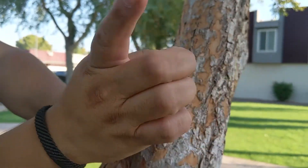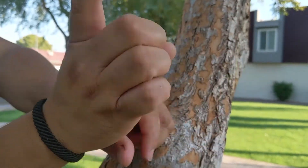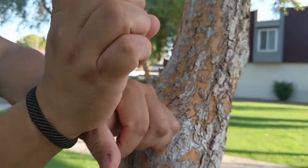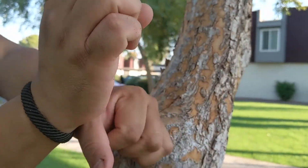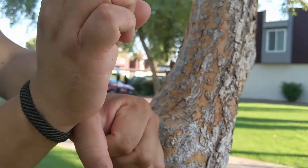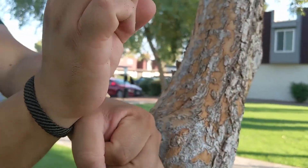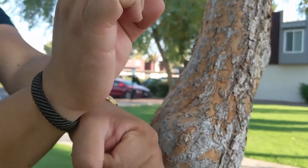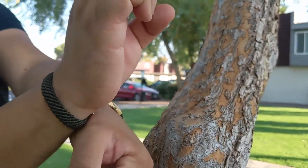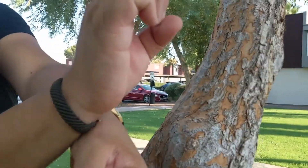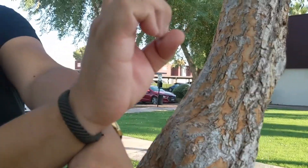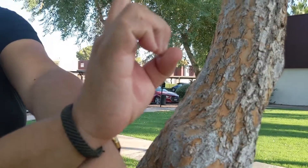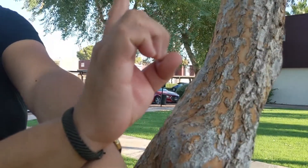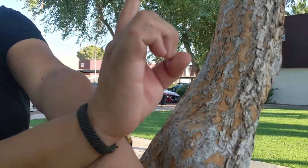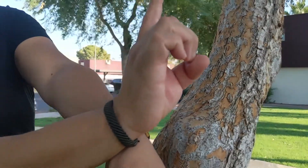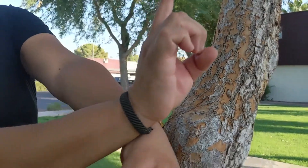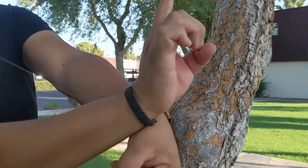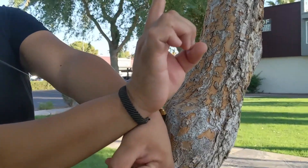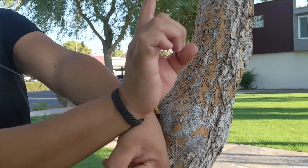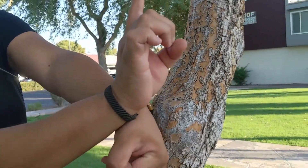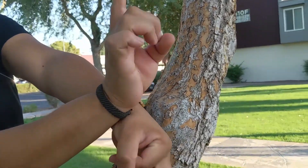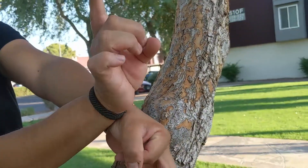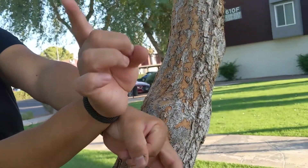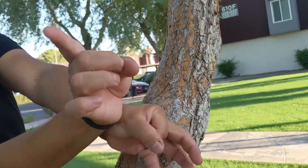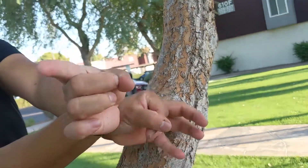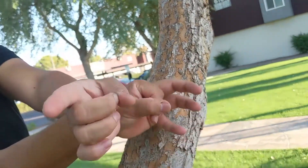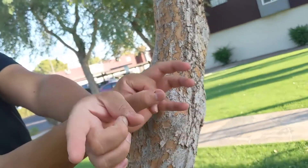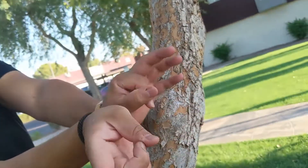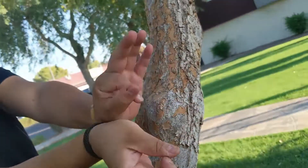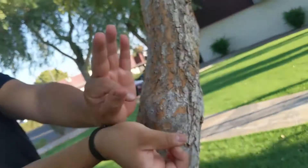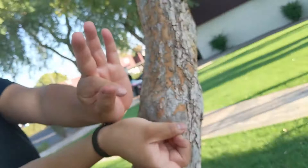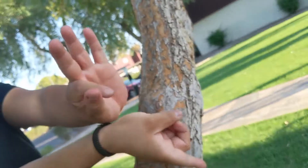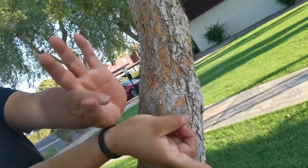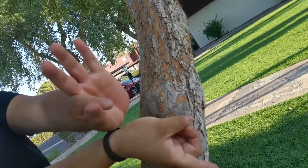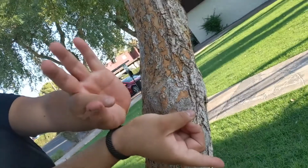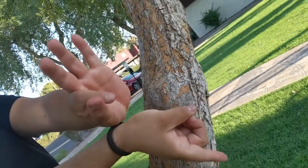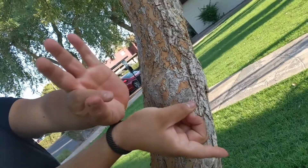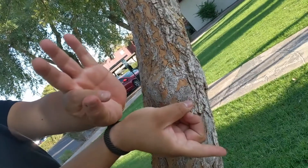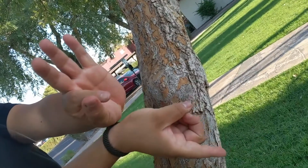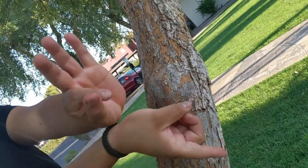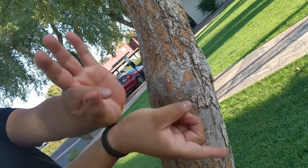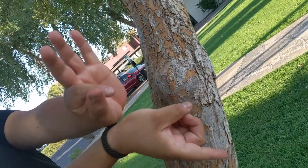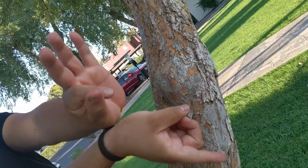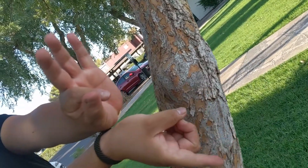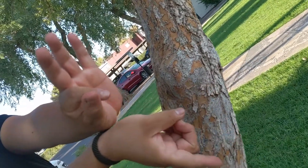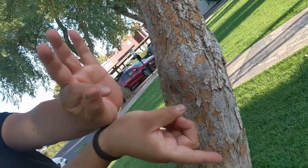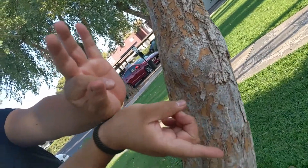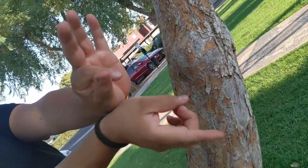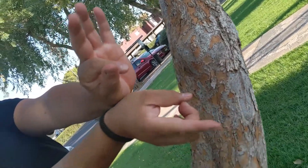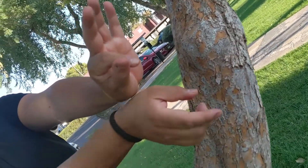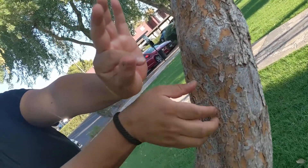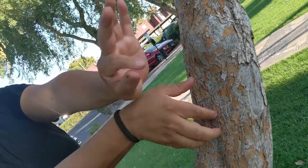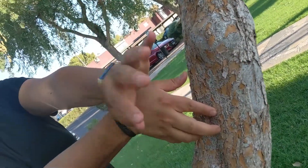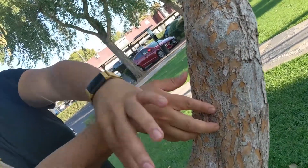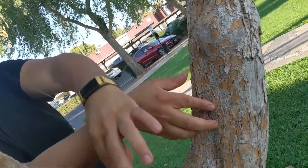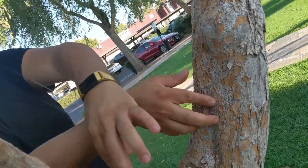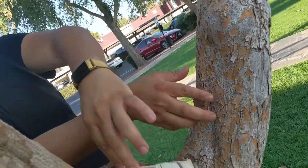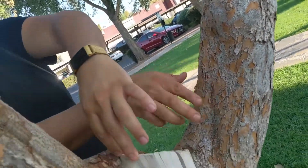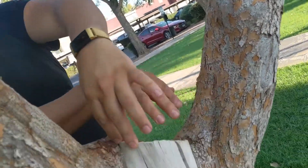we can't touch though we can't hold each other we have each other now is a time to hold each other soon we will